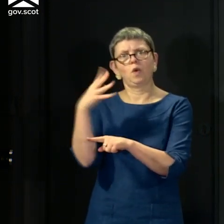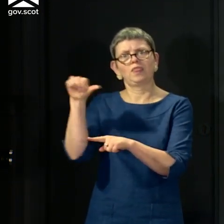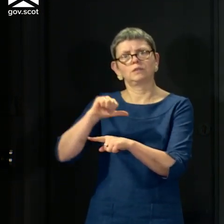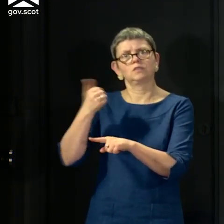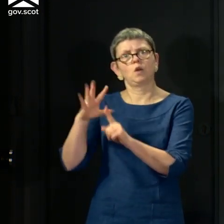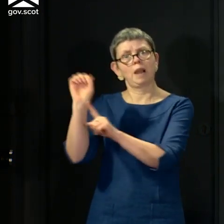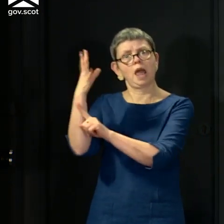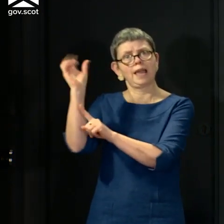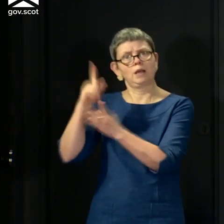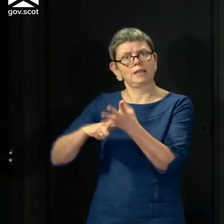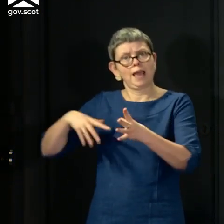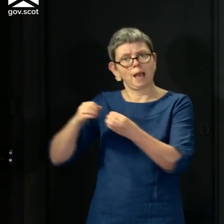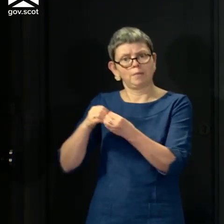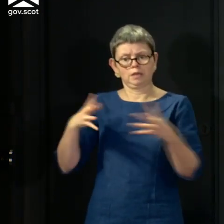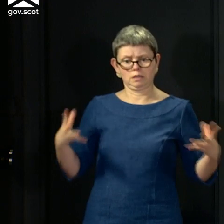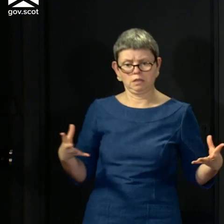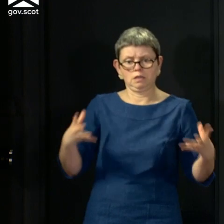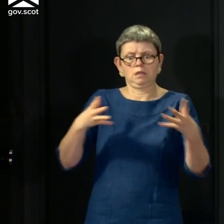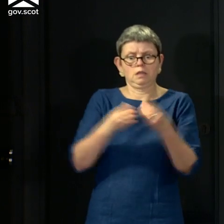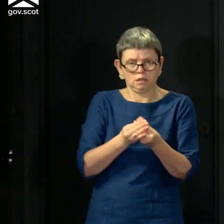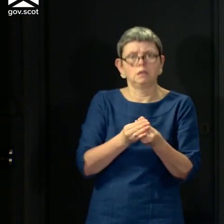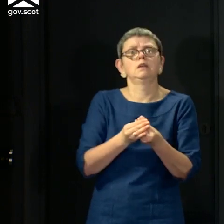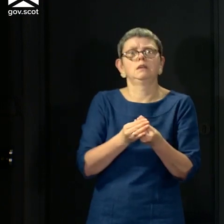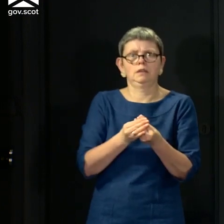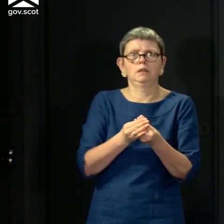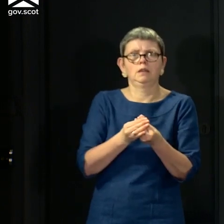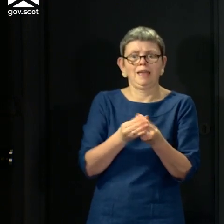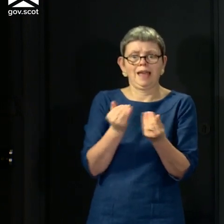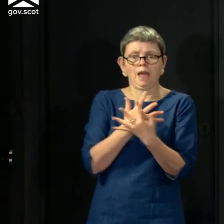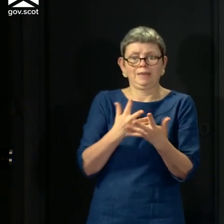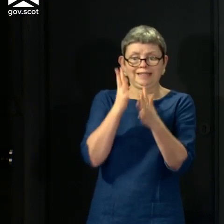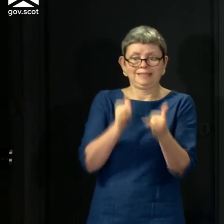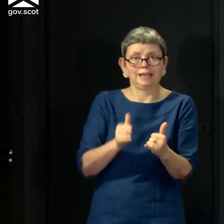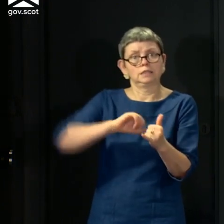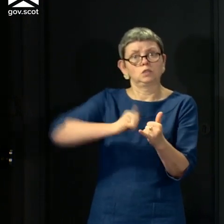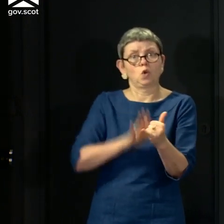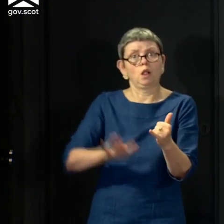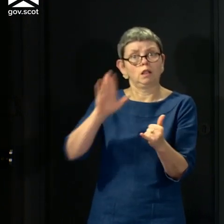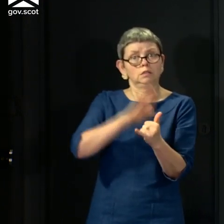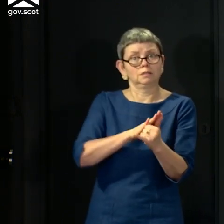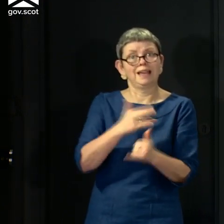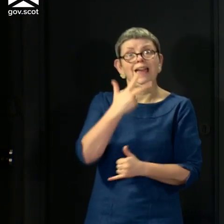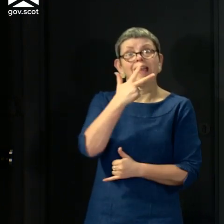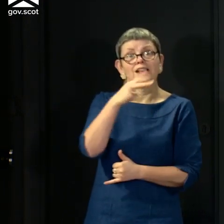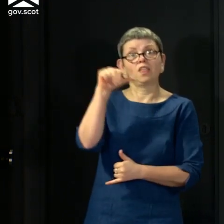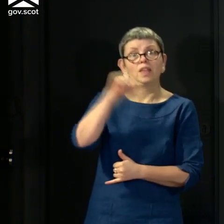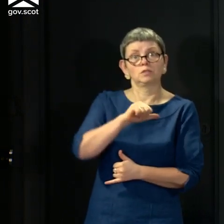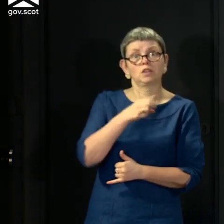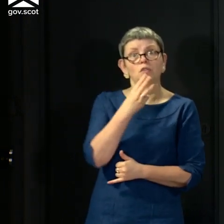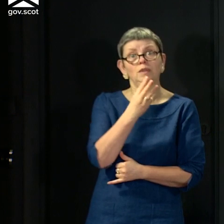lighthouse lab, the total normal daily capacity for coronavirus testing in Scotland is now 8,350.